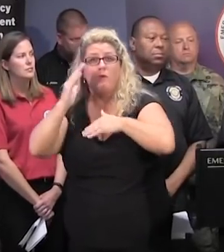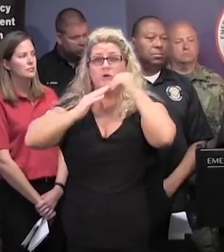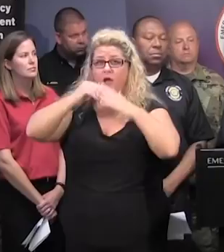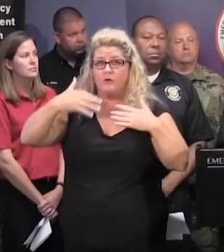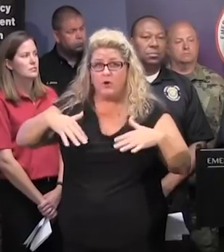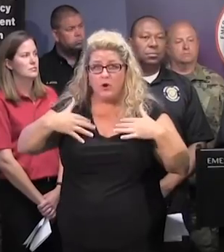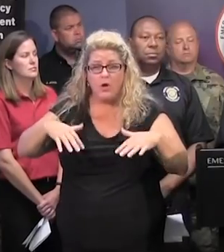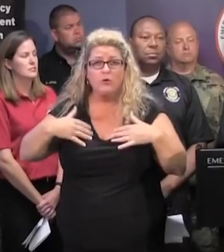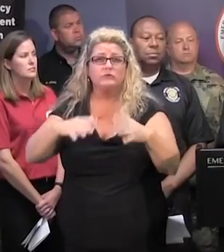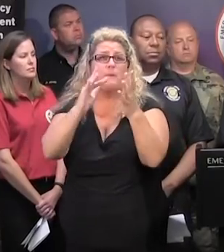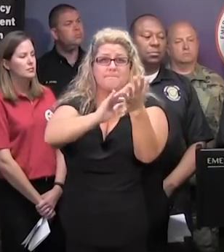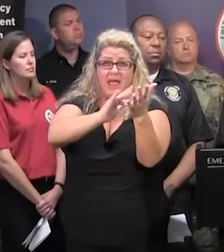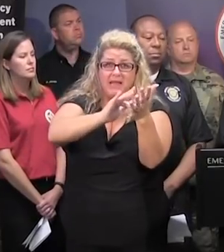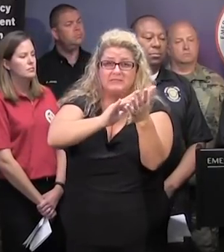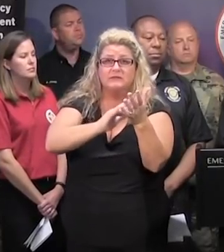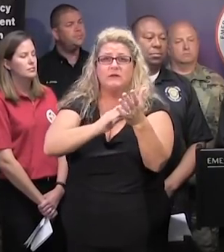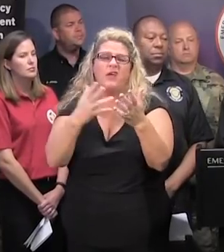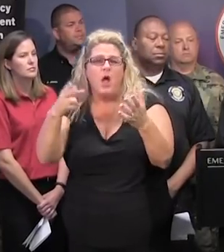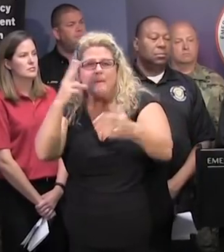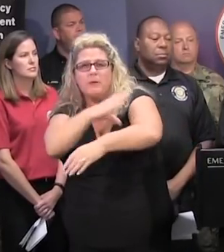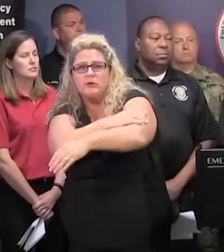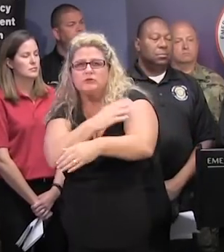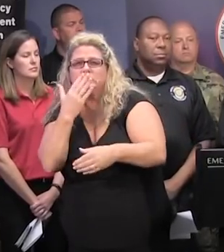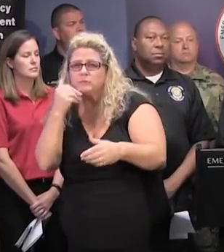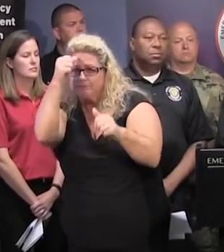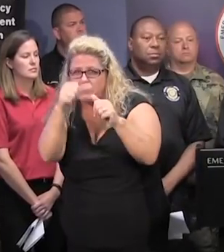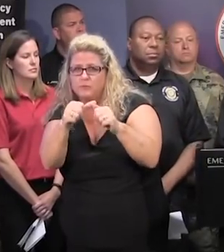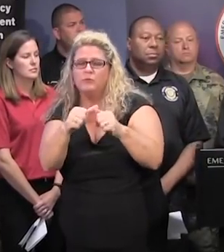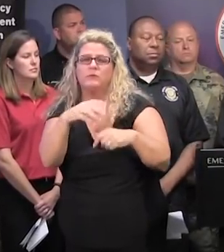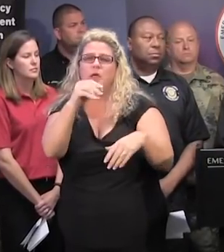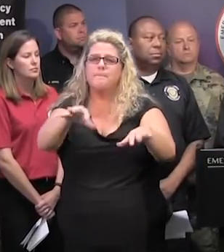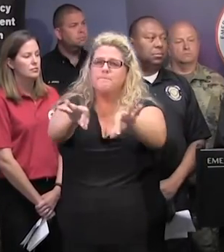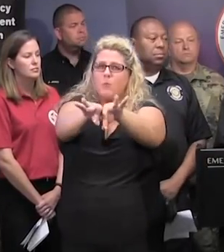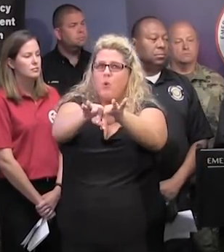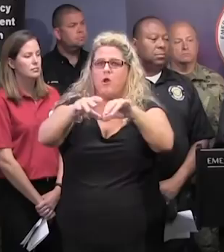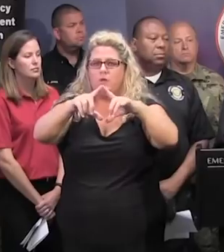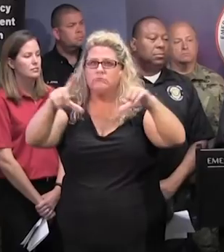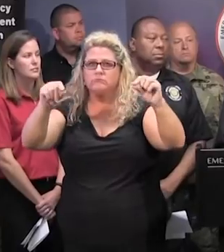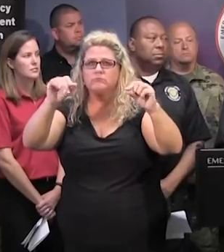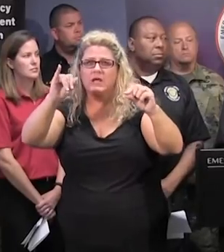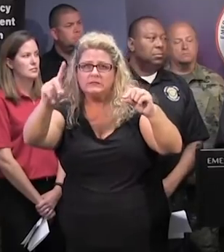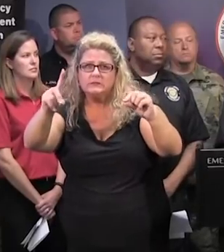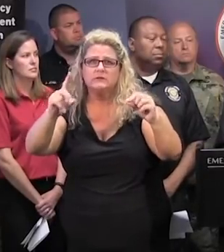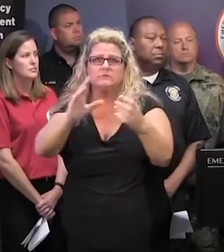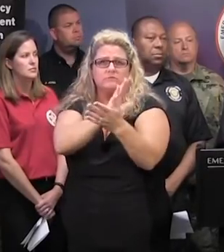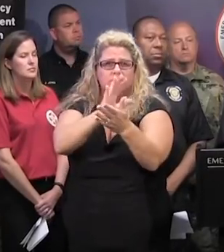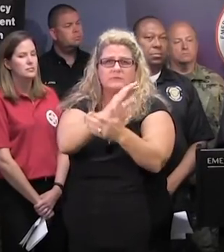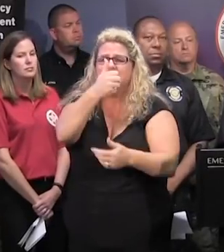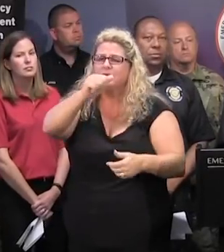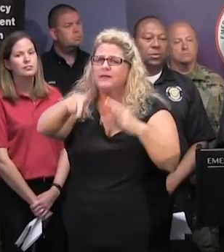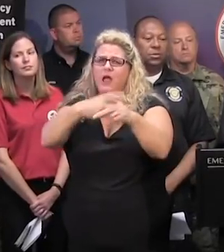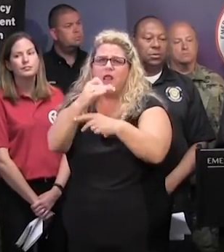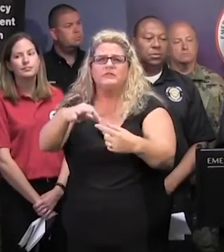have a chronic condition like high blood pressure or diabetes, important identification documents, and any special